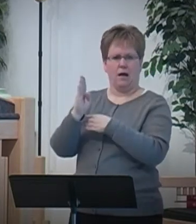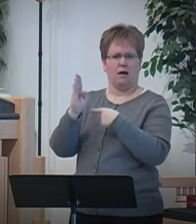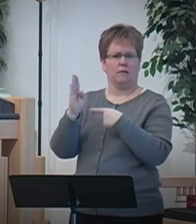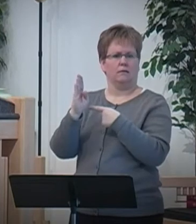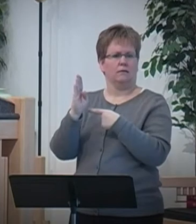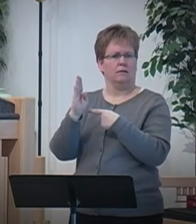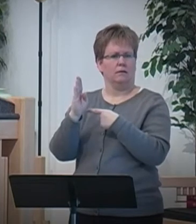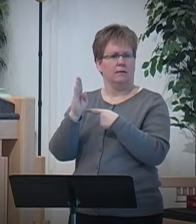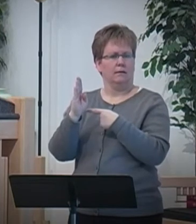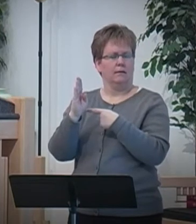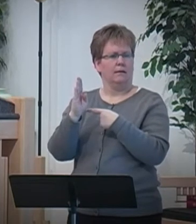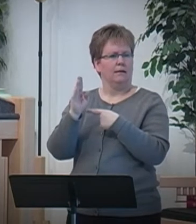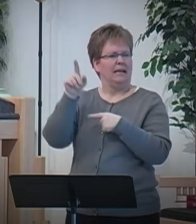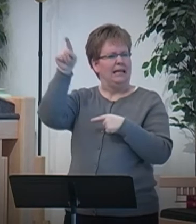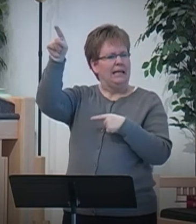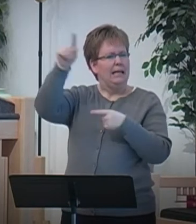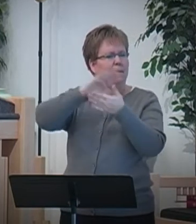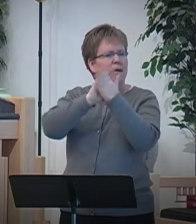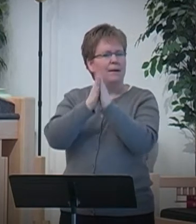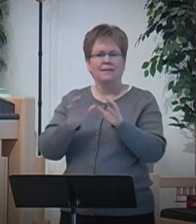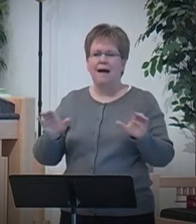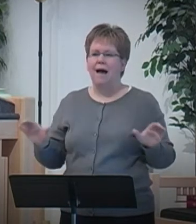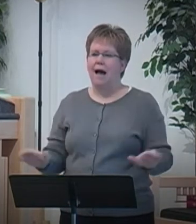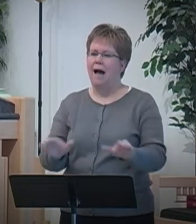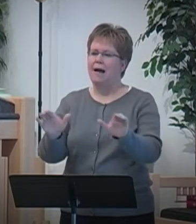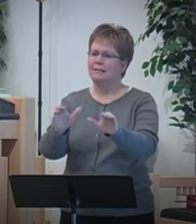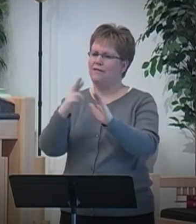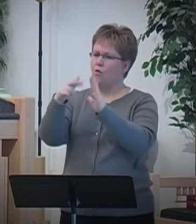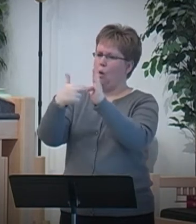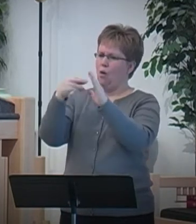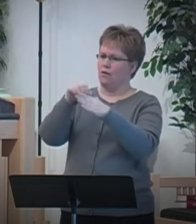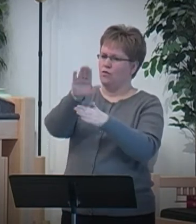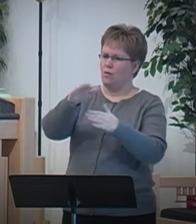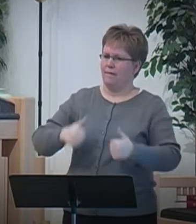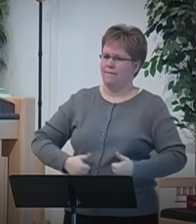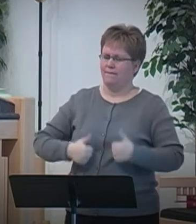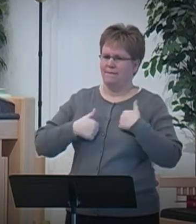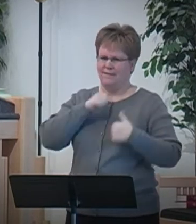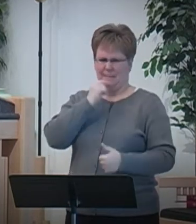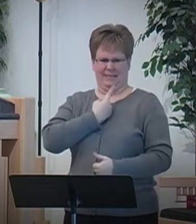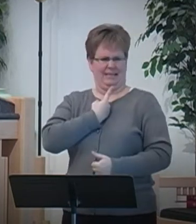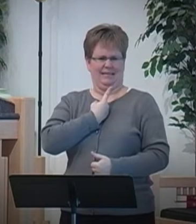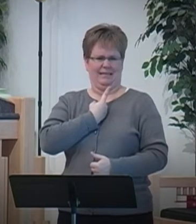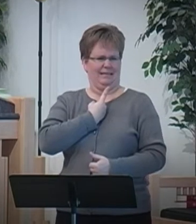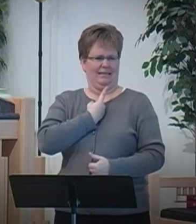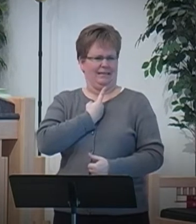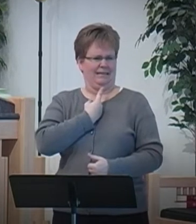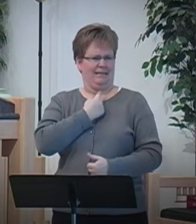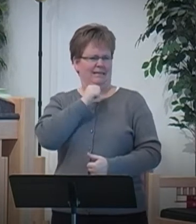it makes God the active agent in our lives. It's not just us that's acting. It's not just fate that